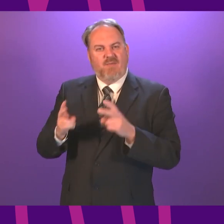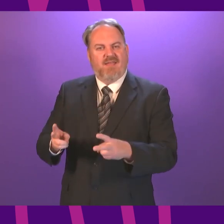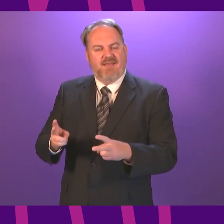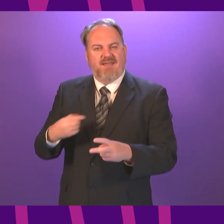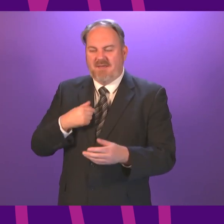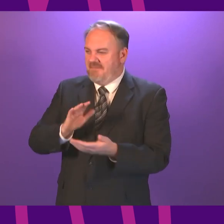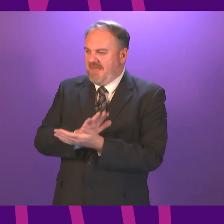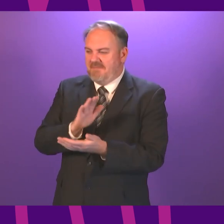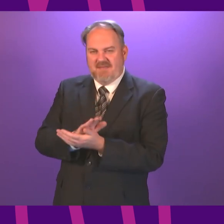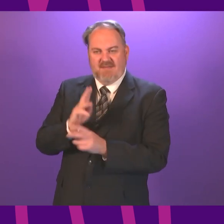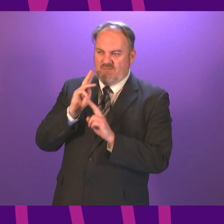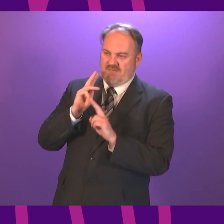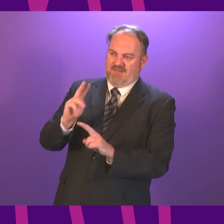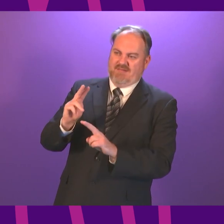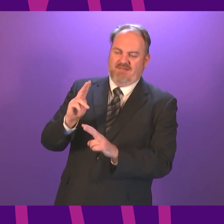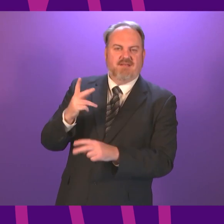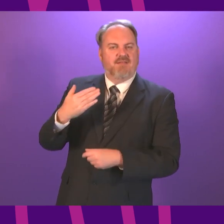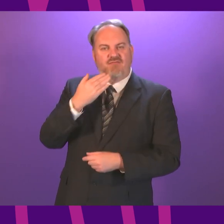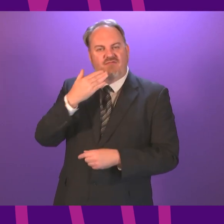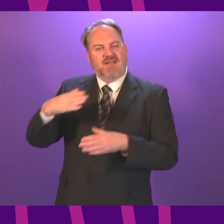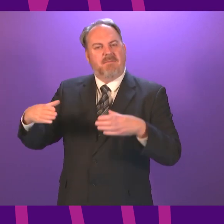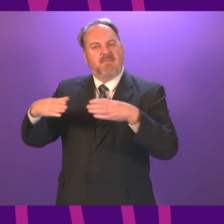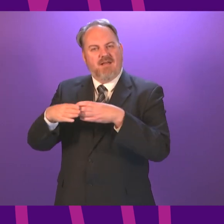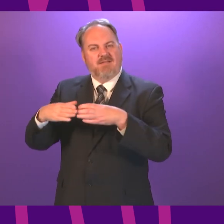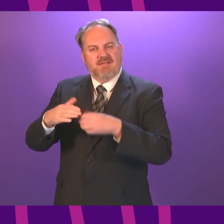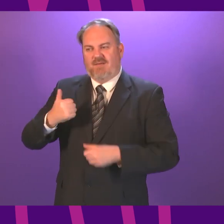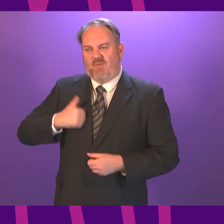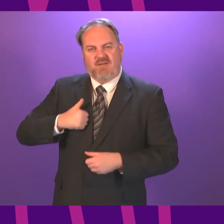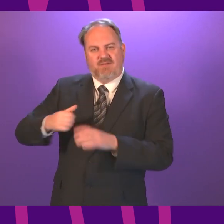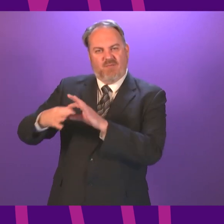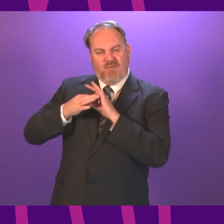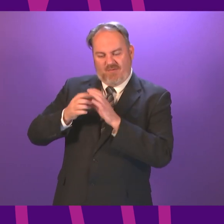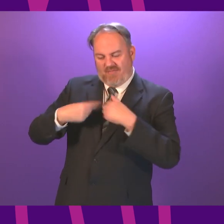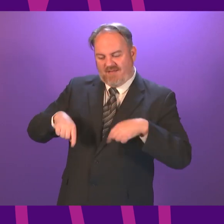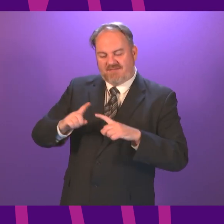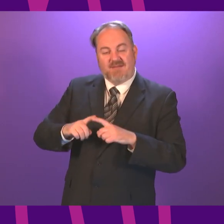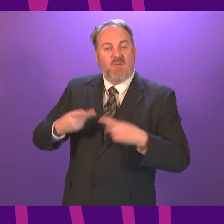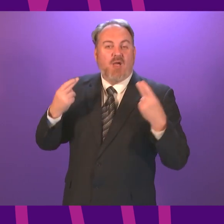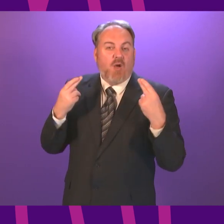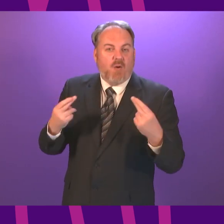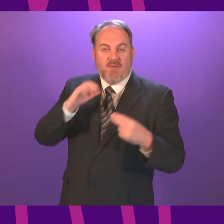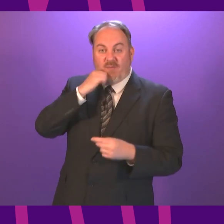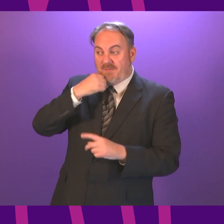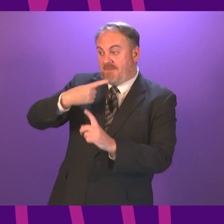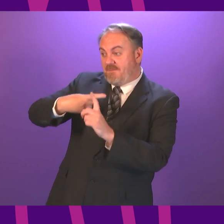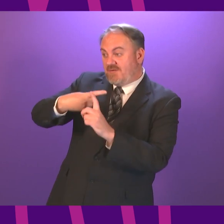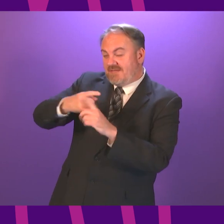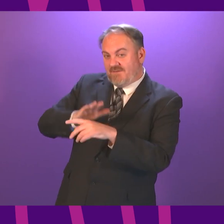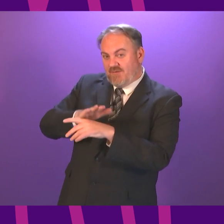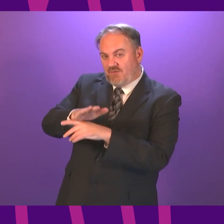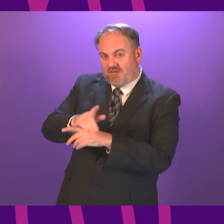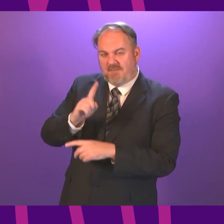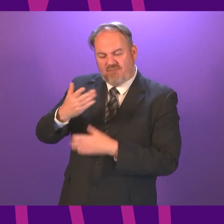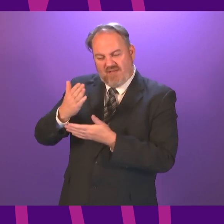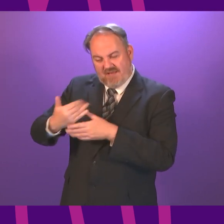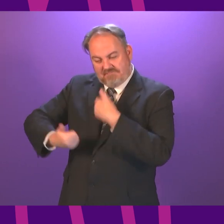way in which the Greens have entered into these discussions I hope they develop positively but I think the Greens are to